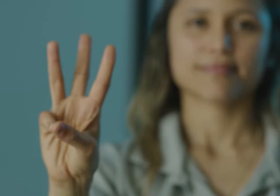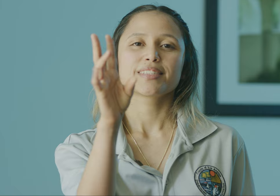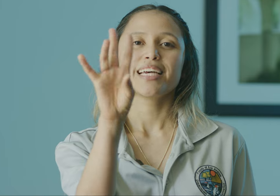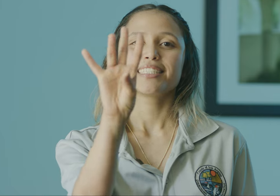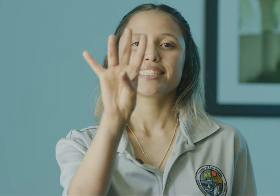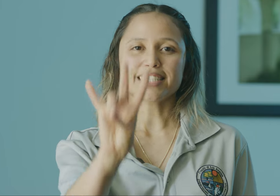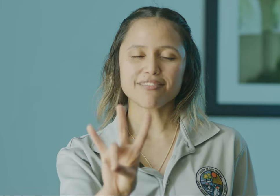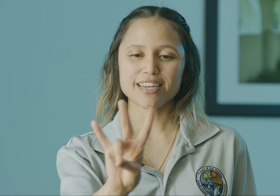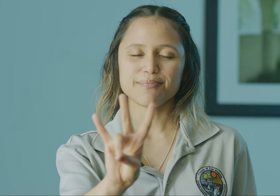Seven.